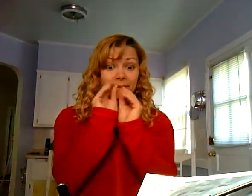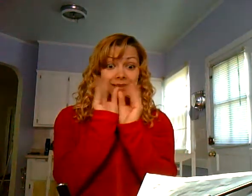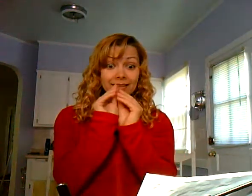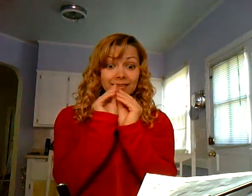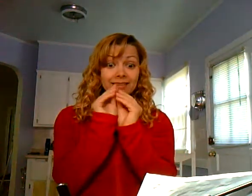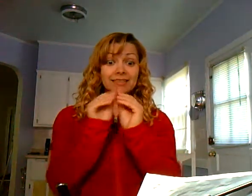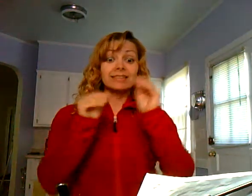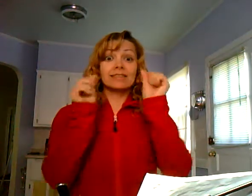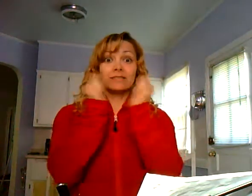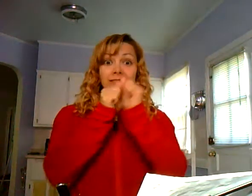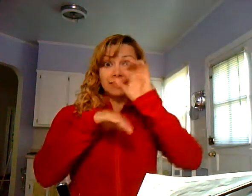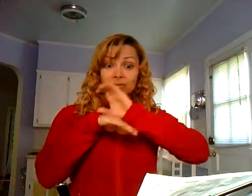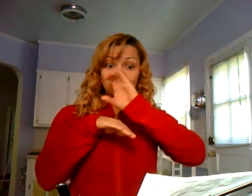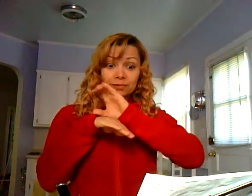When you meet with the church,